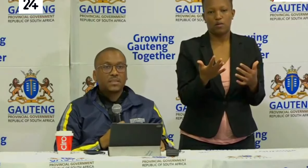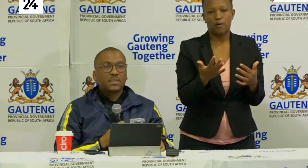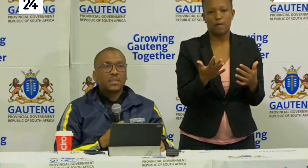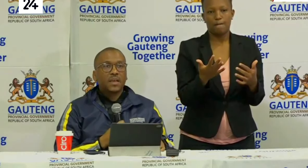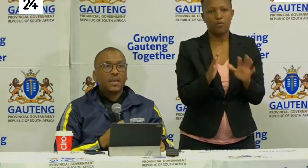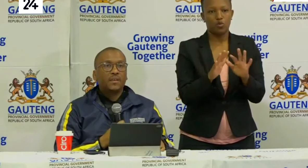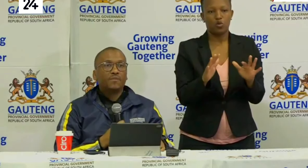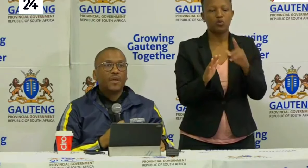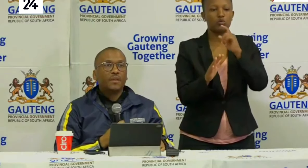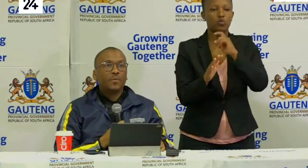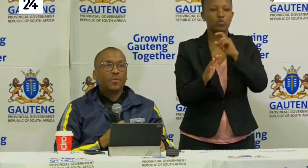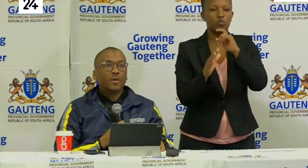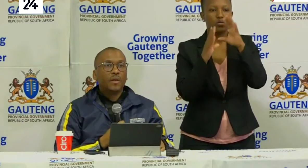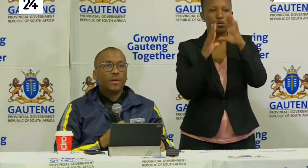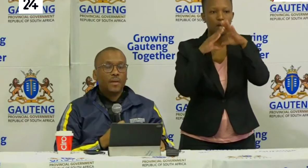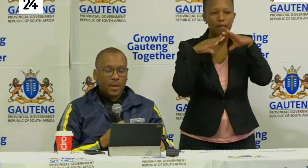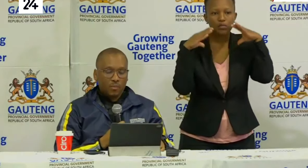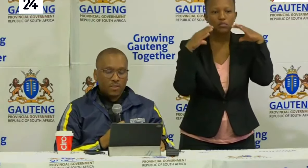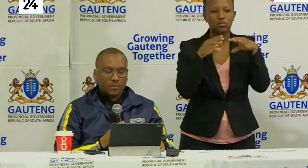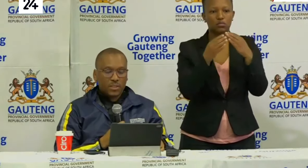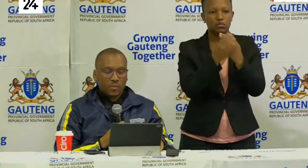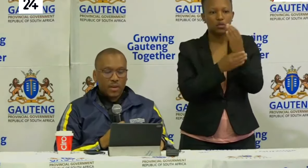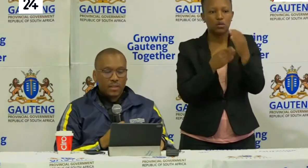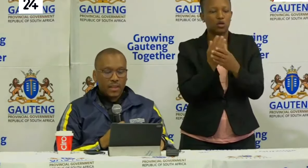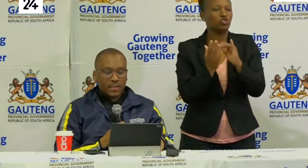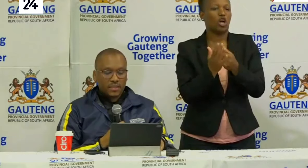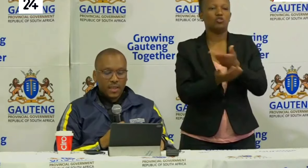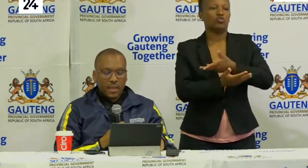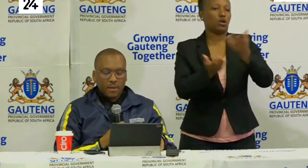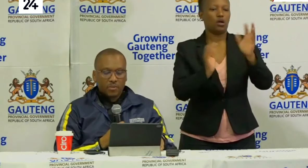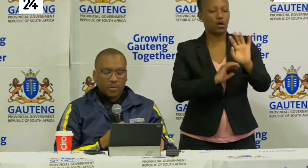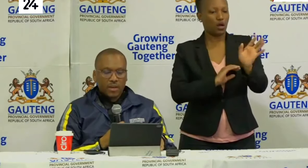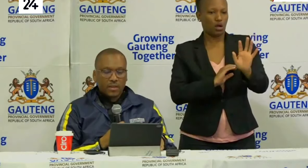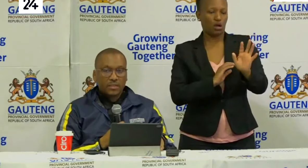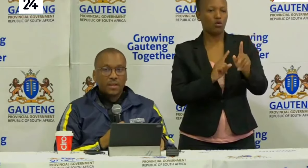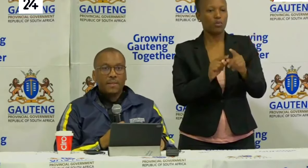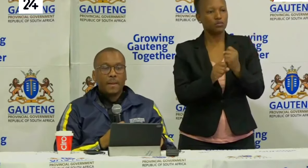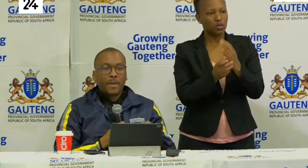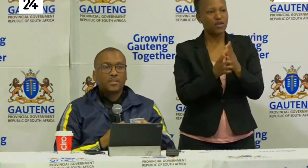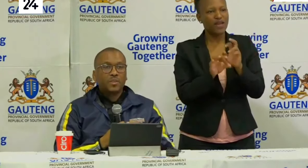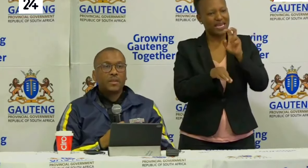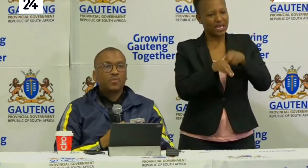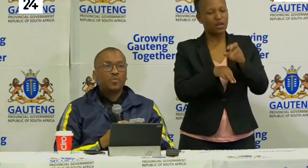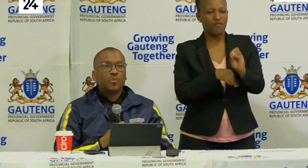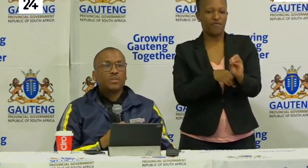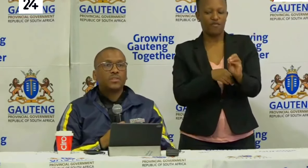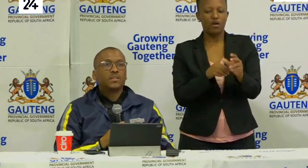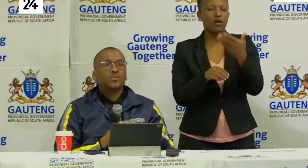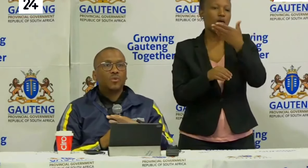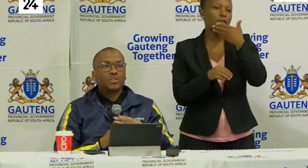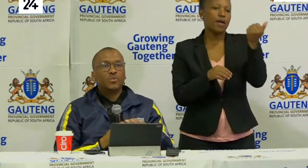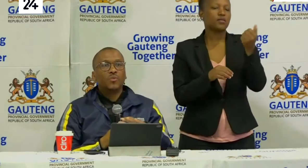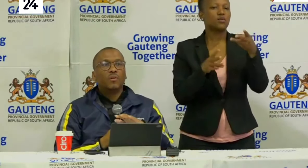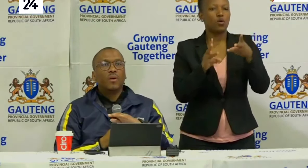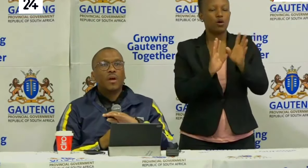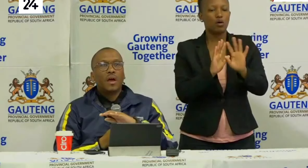masks in vain and we must use it when there is a particular need. The best thing to do is just to